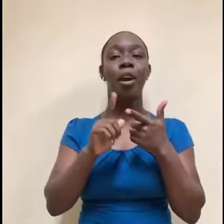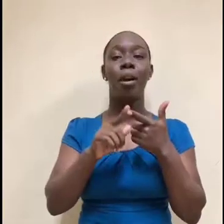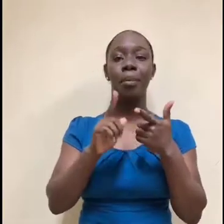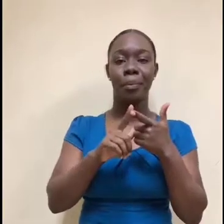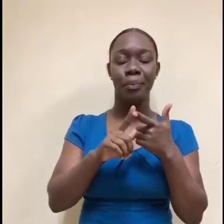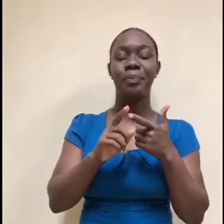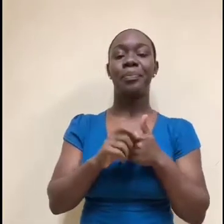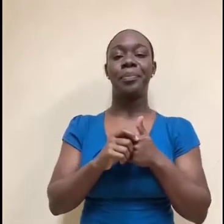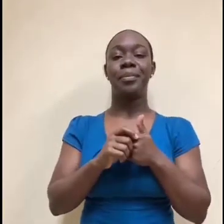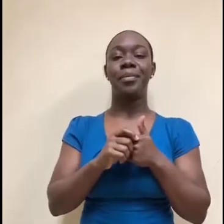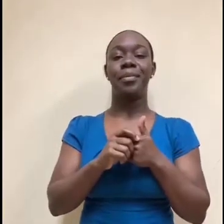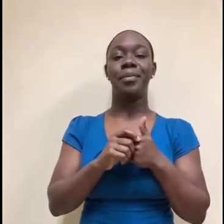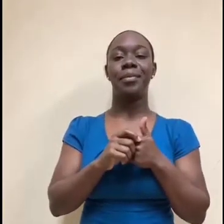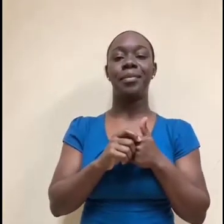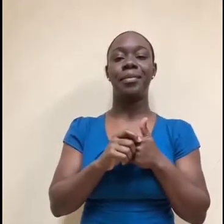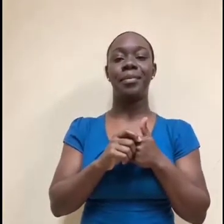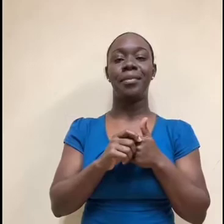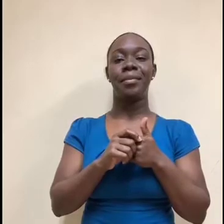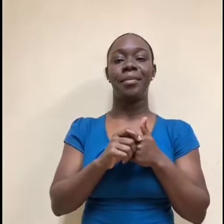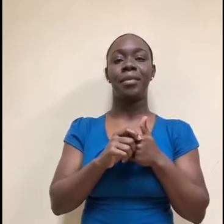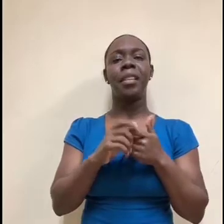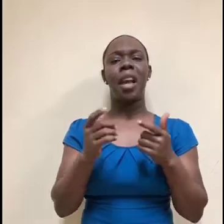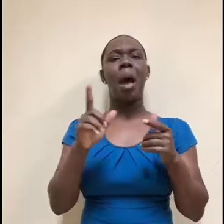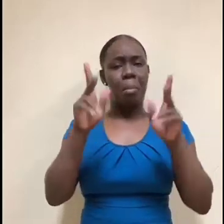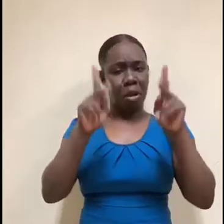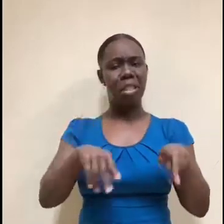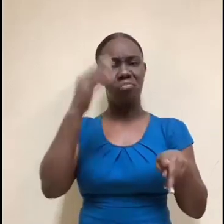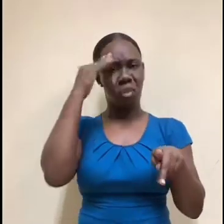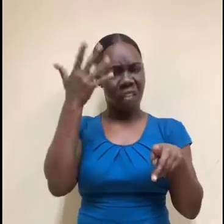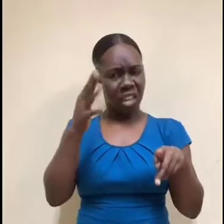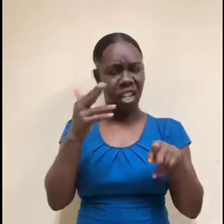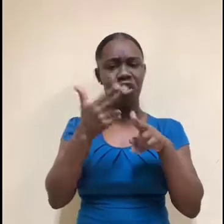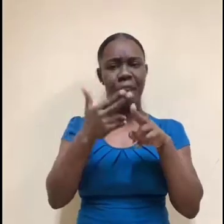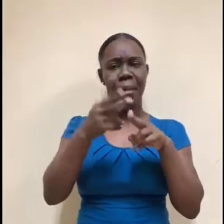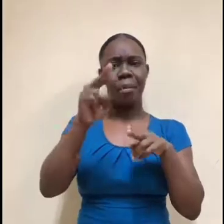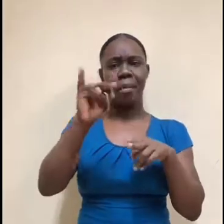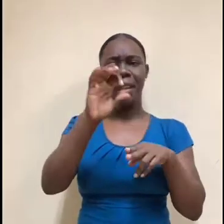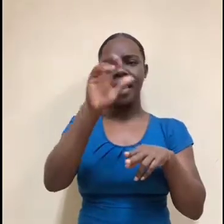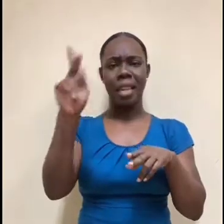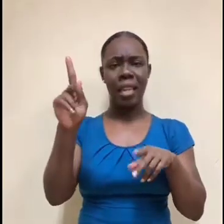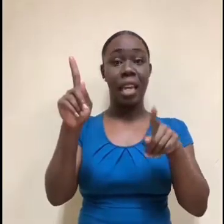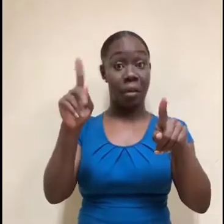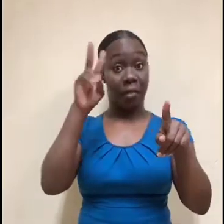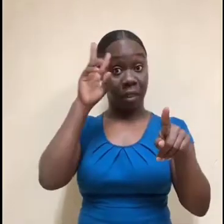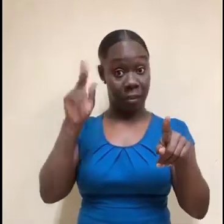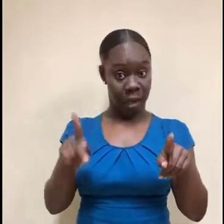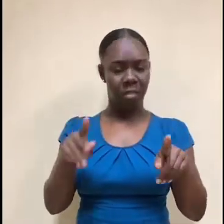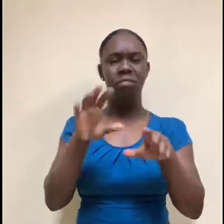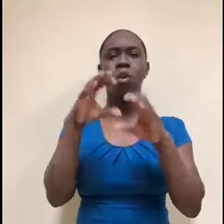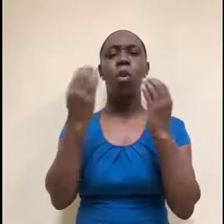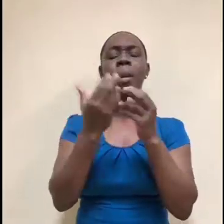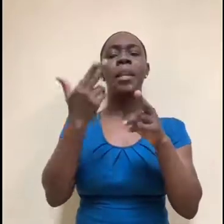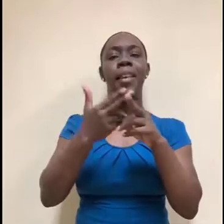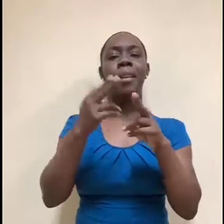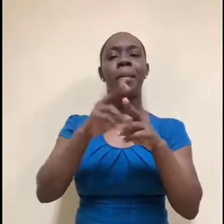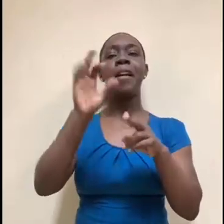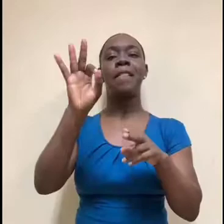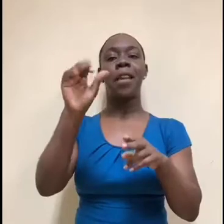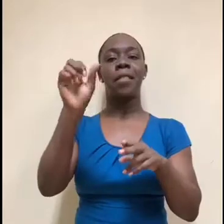is from an individual. I know Nick Moy, who's a VP over a fairway independent mortgage corporation. He mentioned they have a lot of